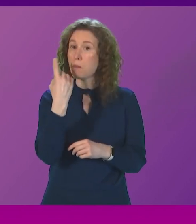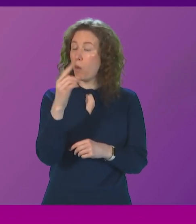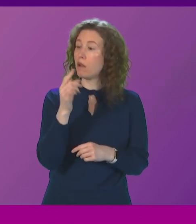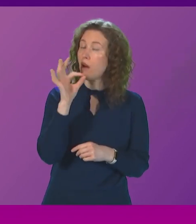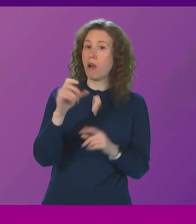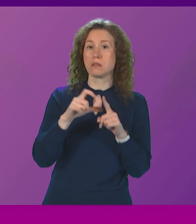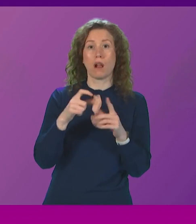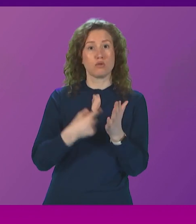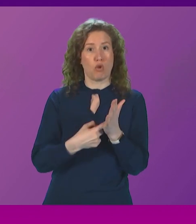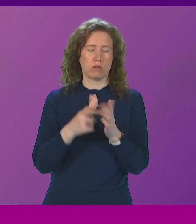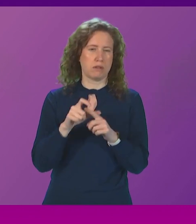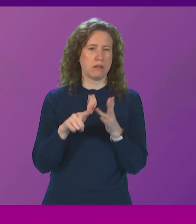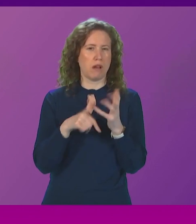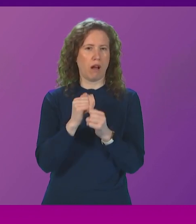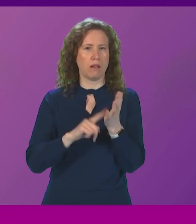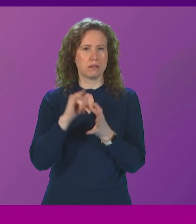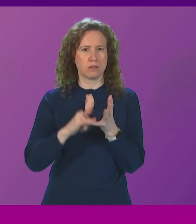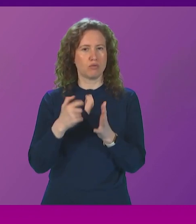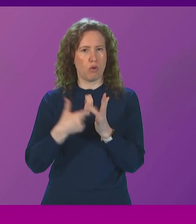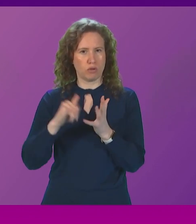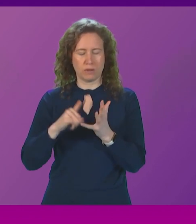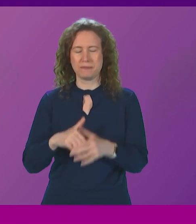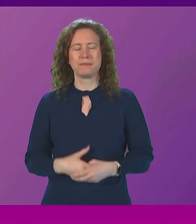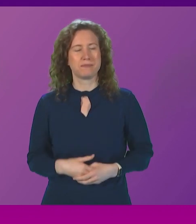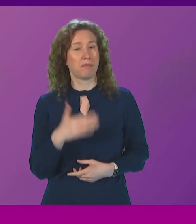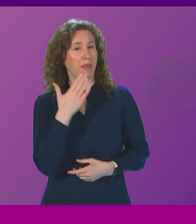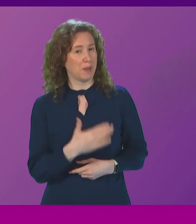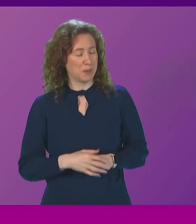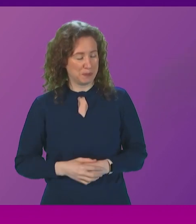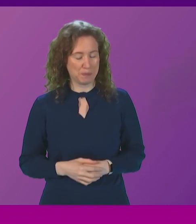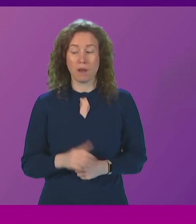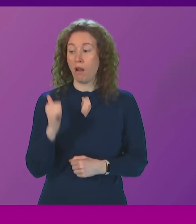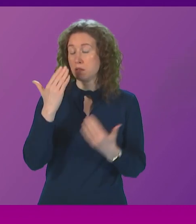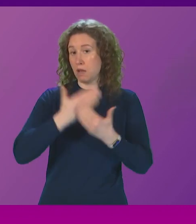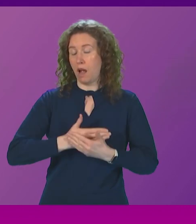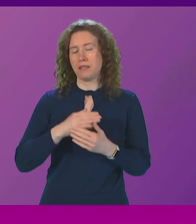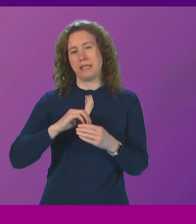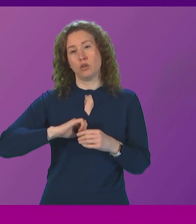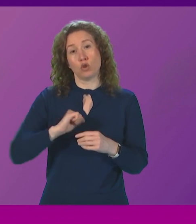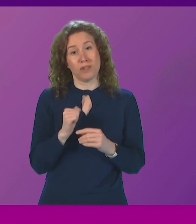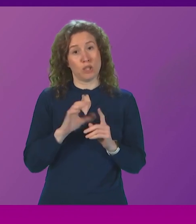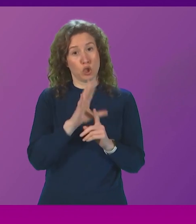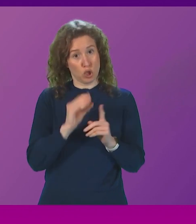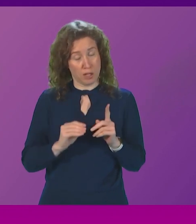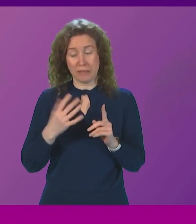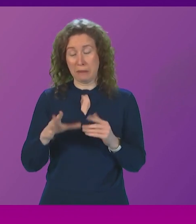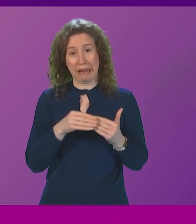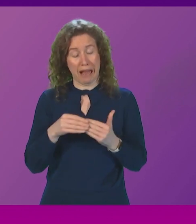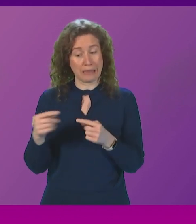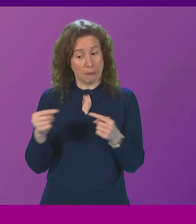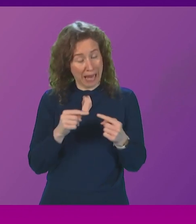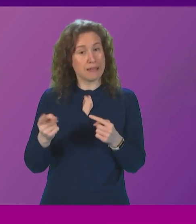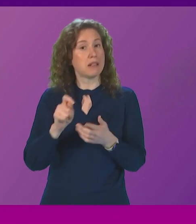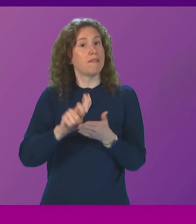I call Douglas Ross. Thank you very much, Presiding Officer. Last night, the Scottish Conservatives led a debate and